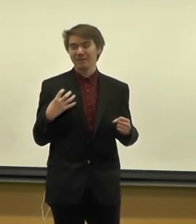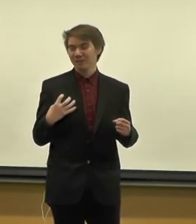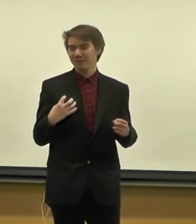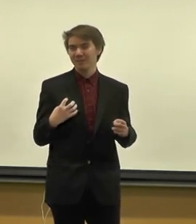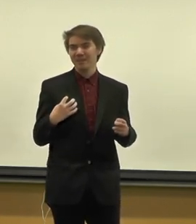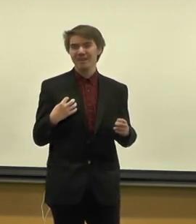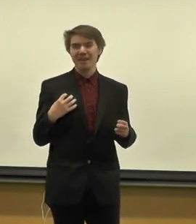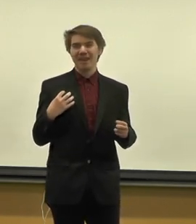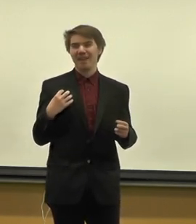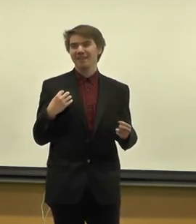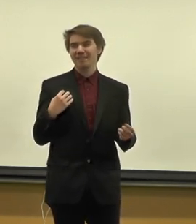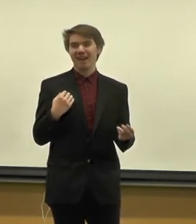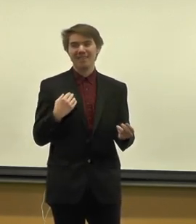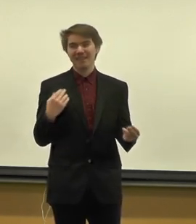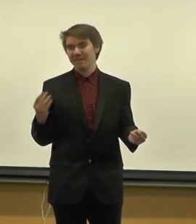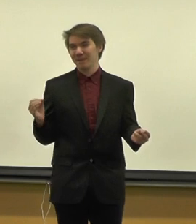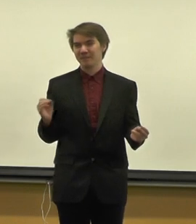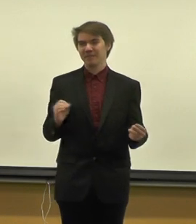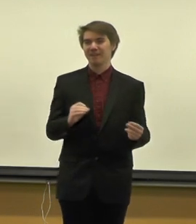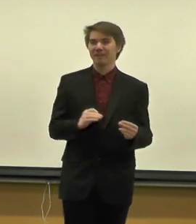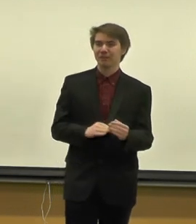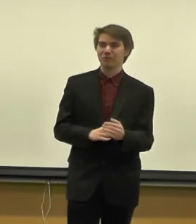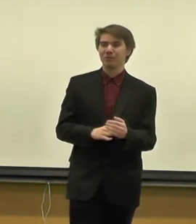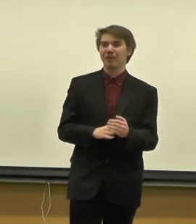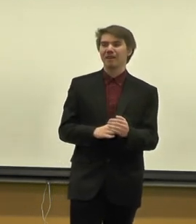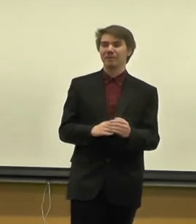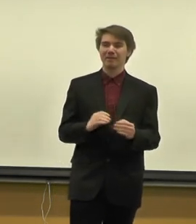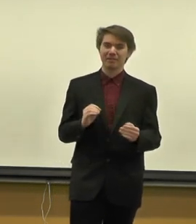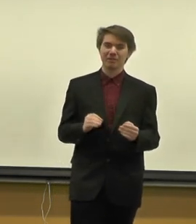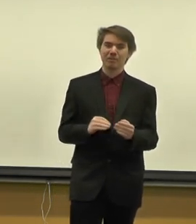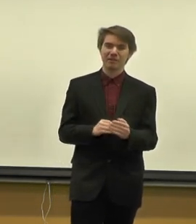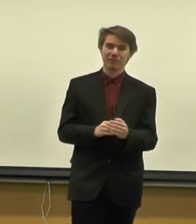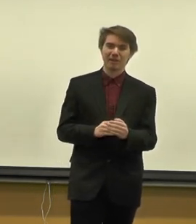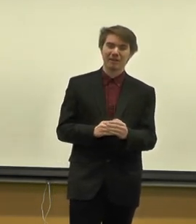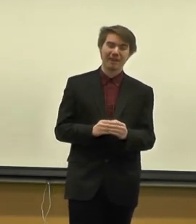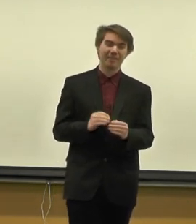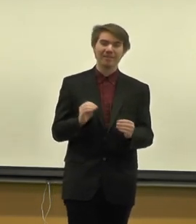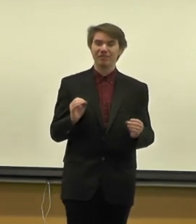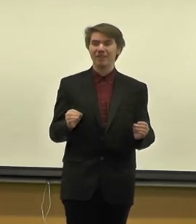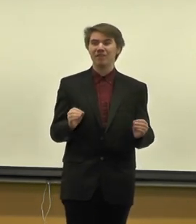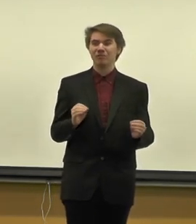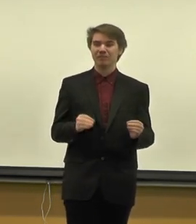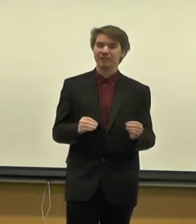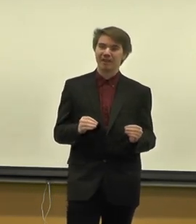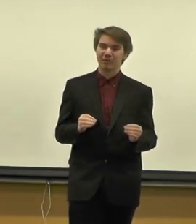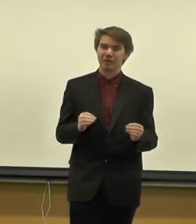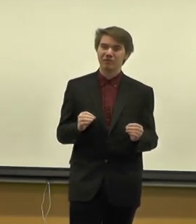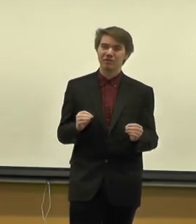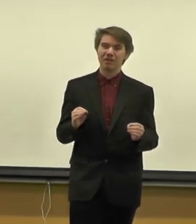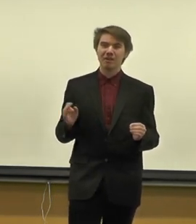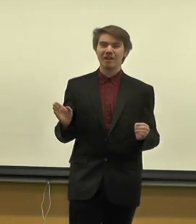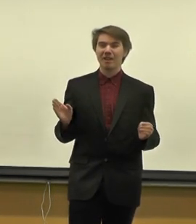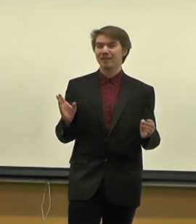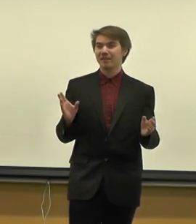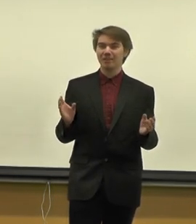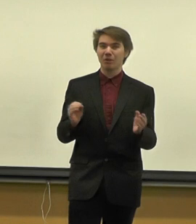It's hooked me, and I think I might even take a level two class because it's so much fun. And it's such an interesting language. It doesn't